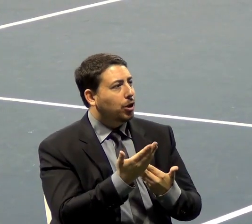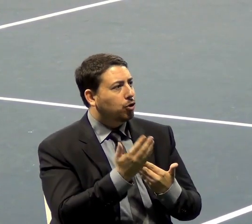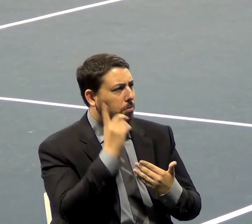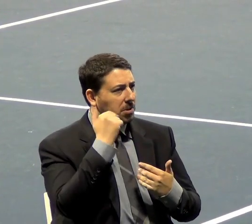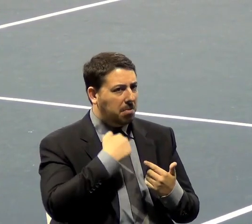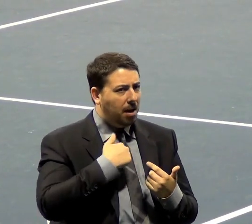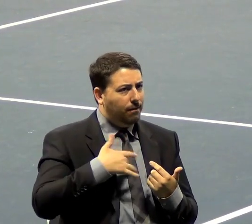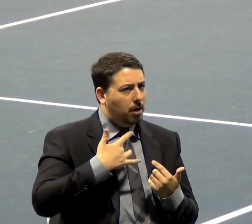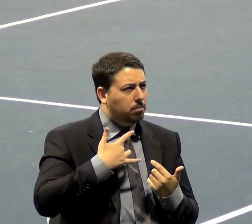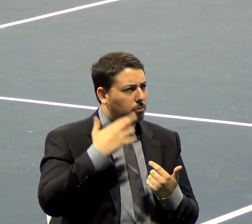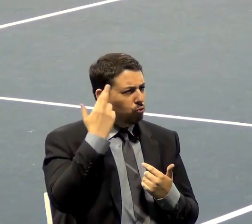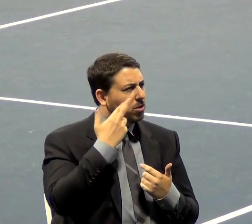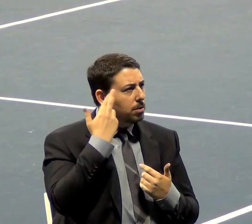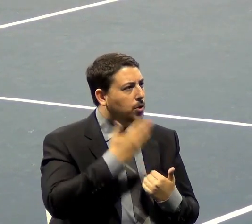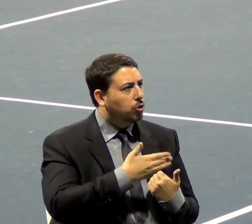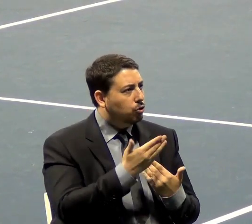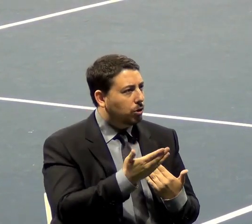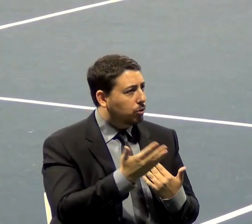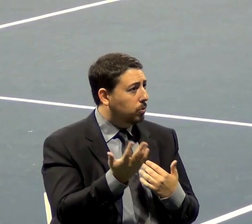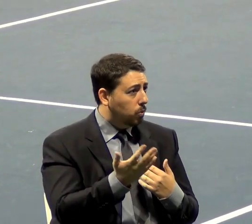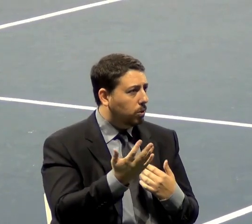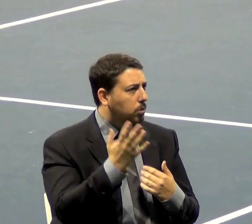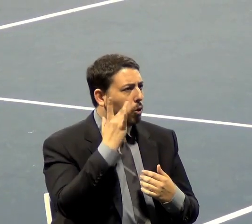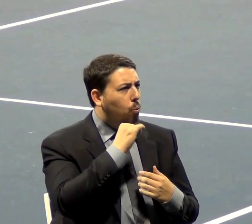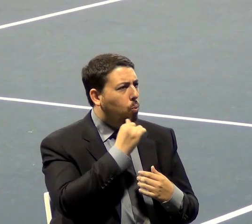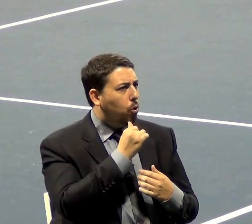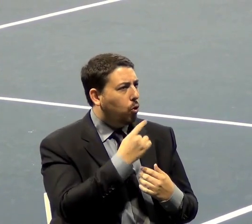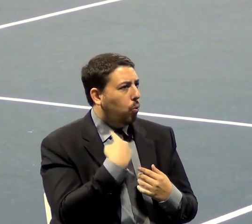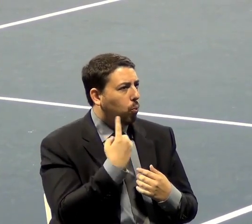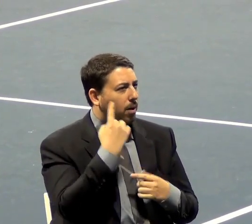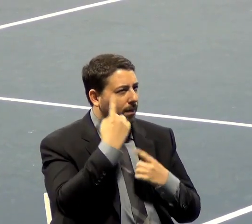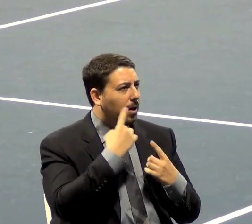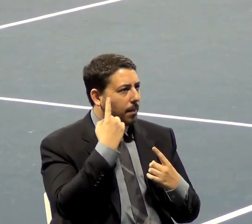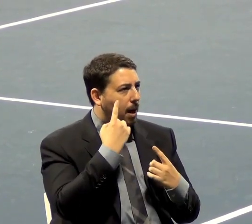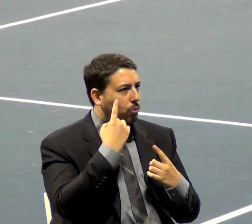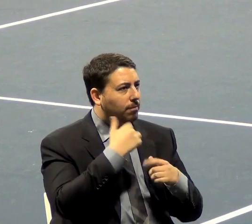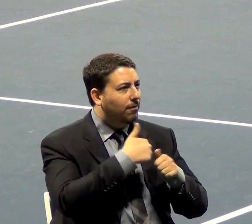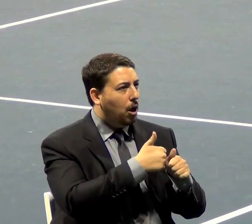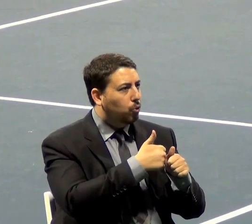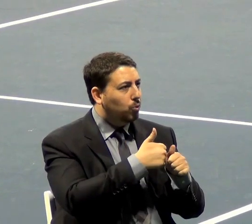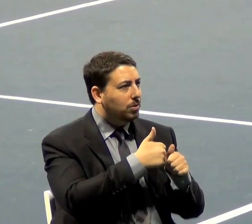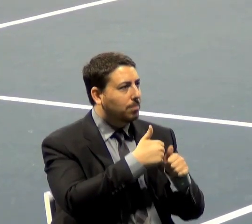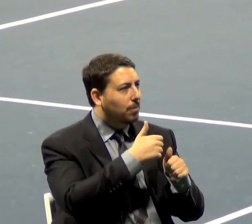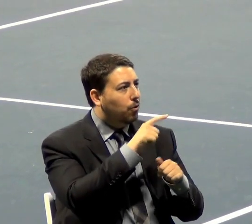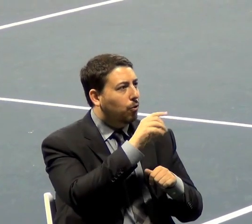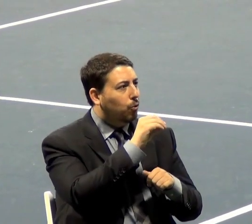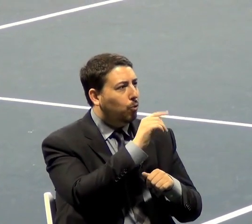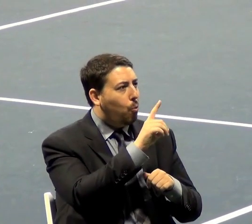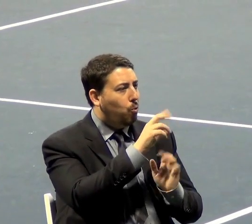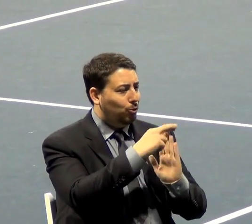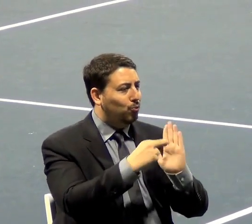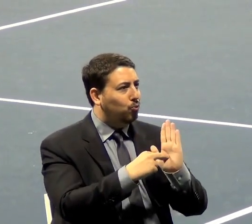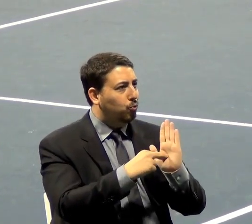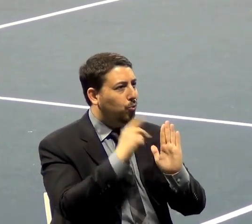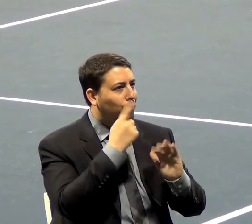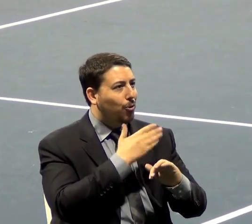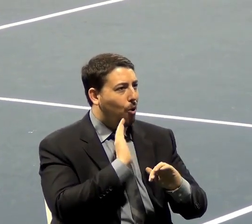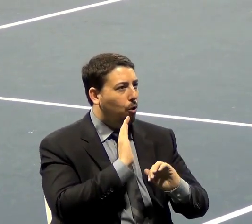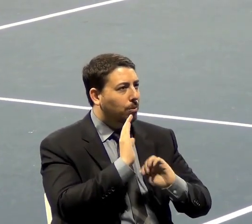reasonable. Why don't we just think about following the golden rule in foreign policy? Don't do anything to any other country of day if we don't want that